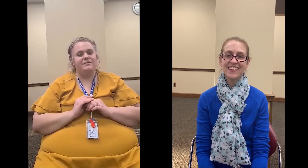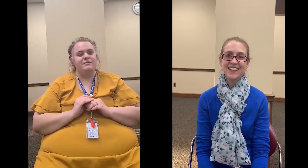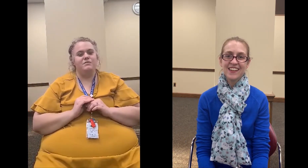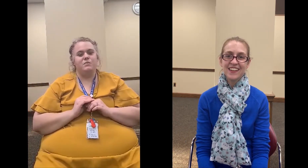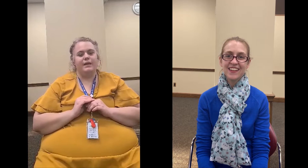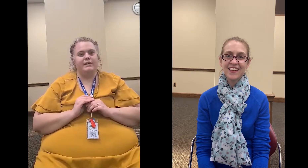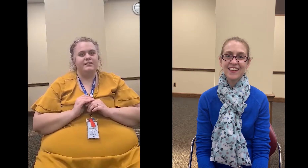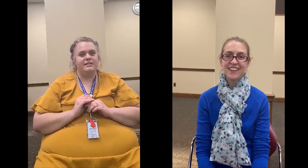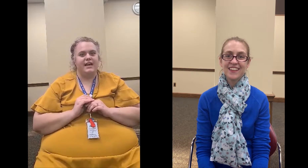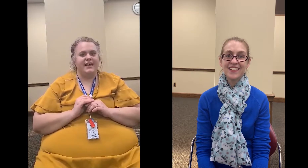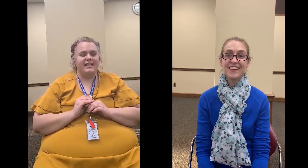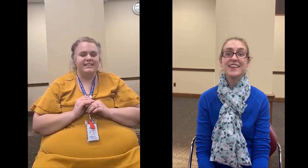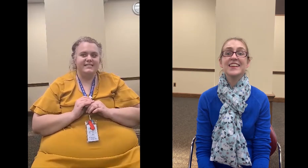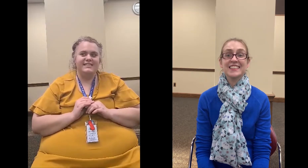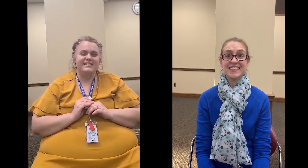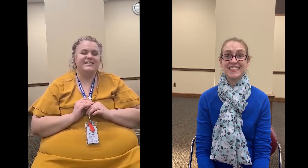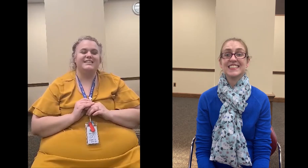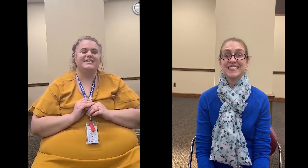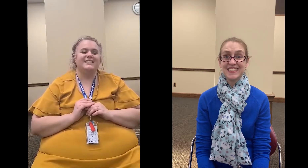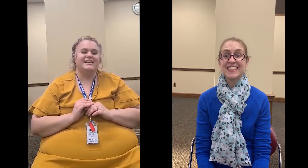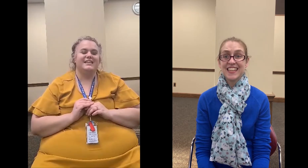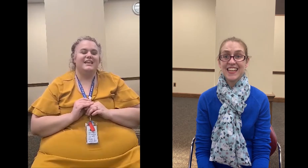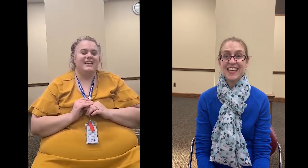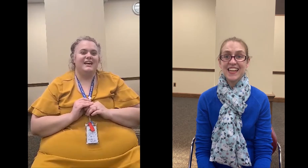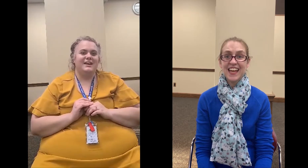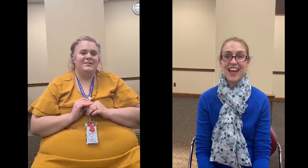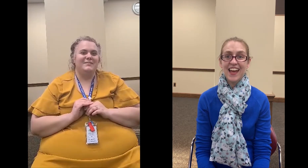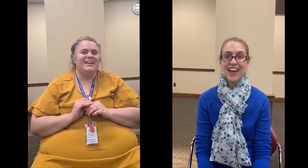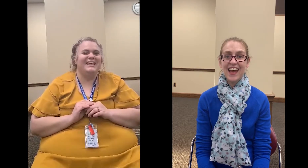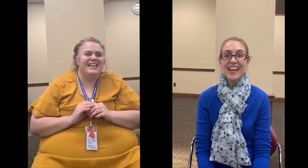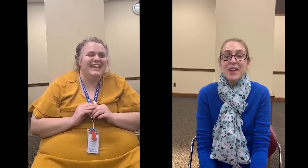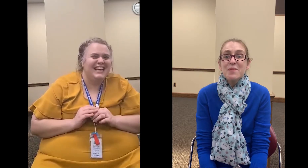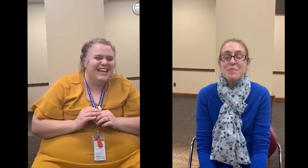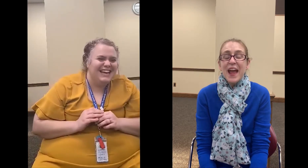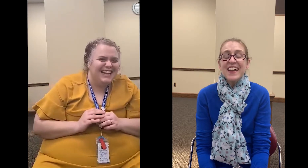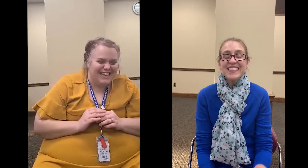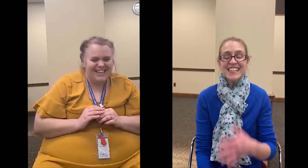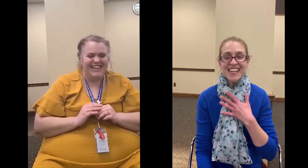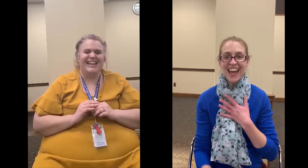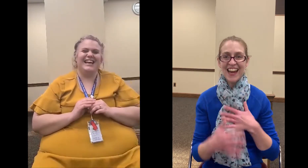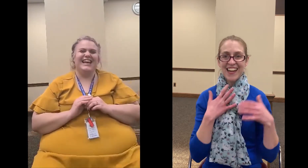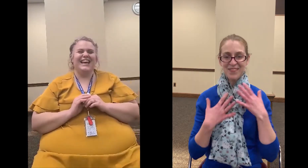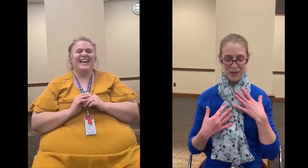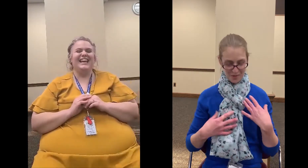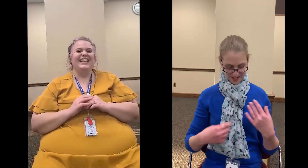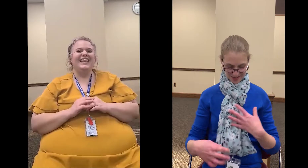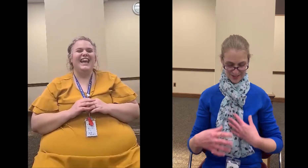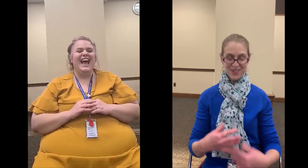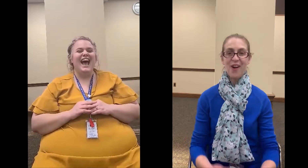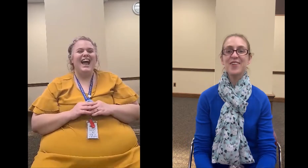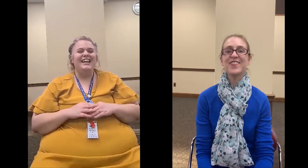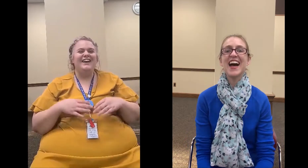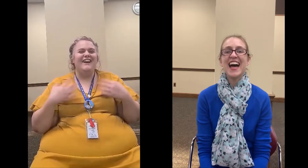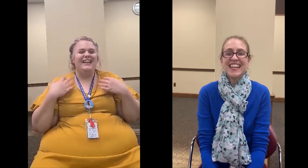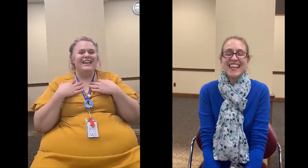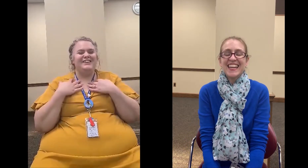winter signs i can't prepare today i have my winter scarf i know i like your